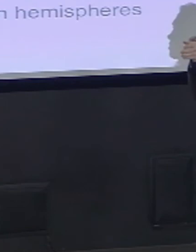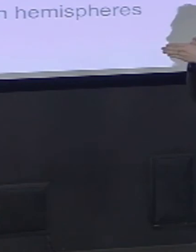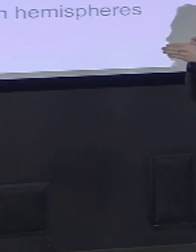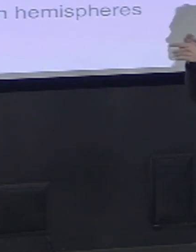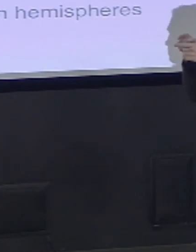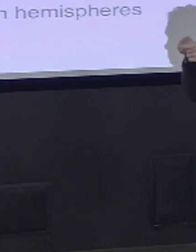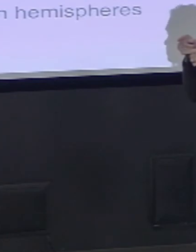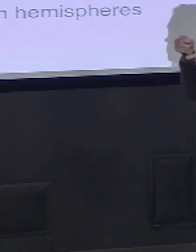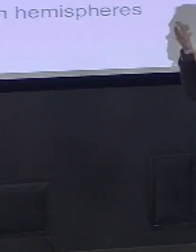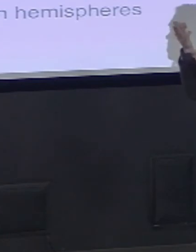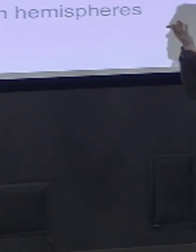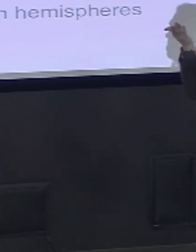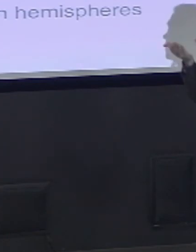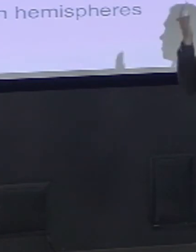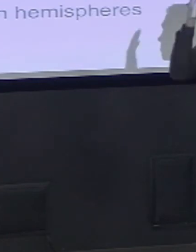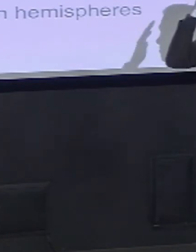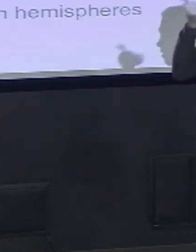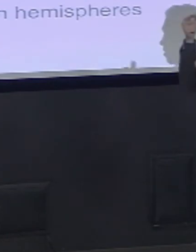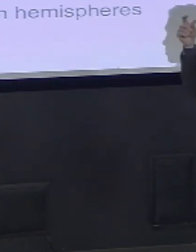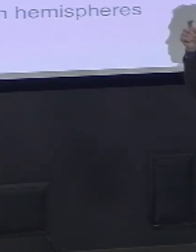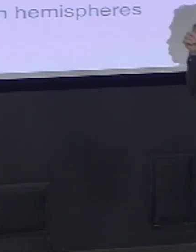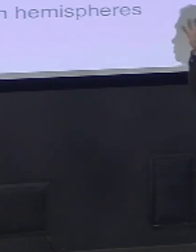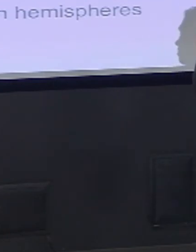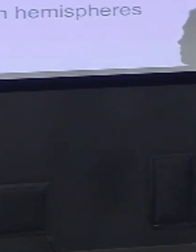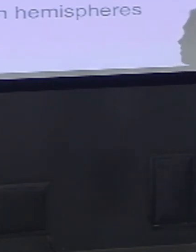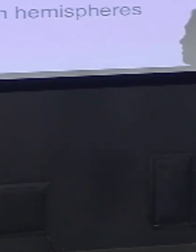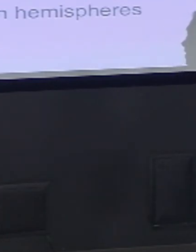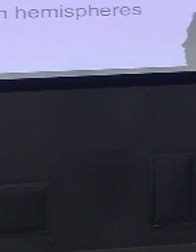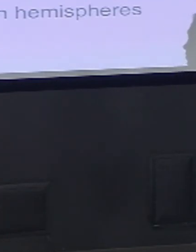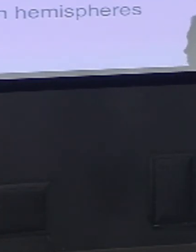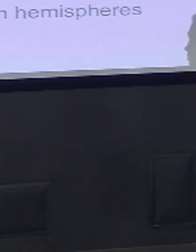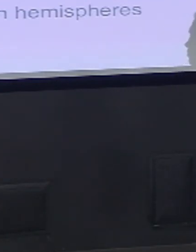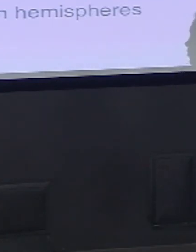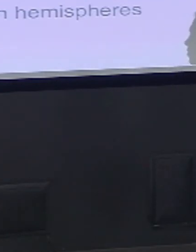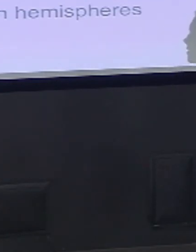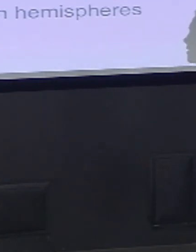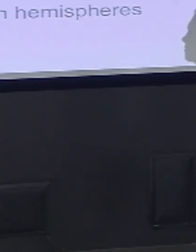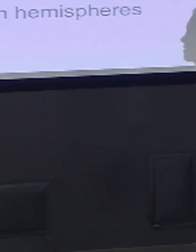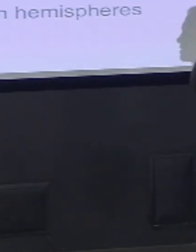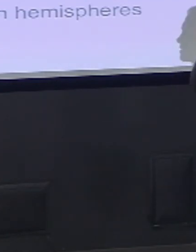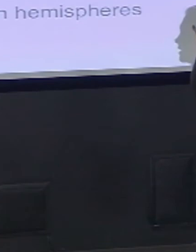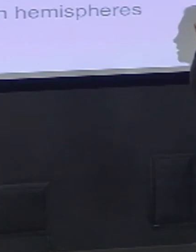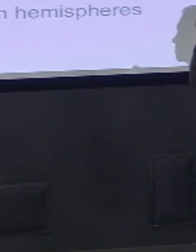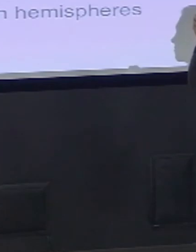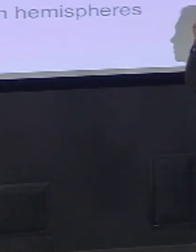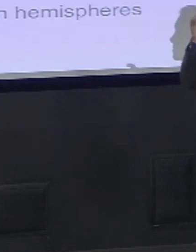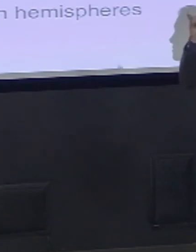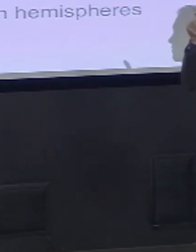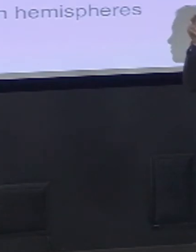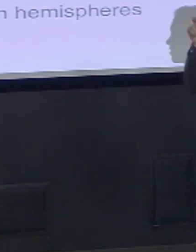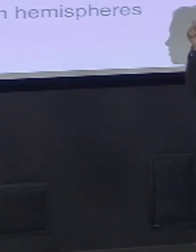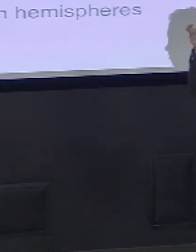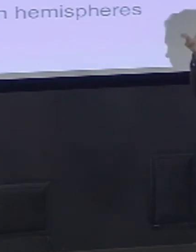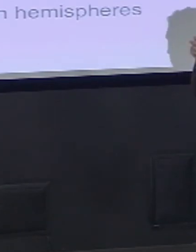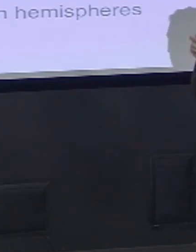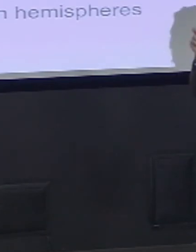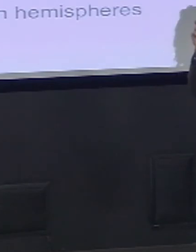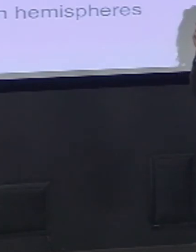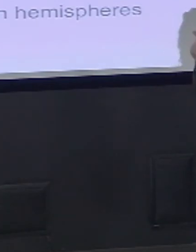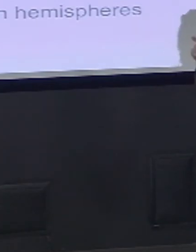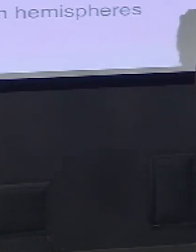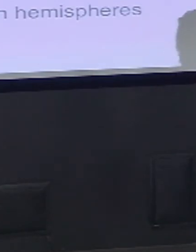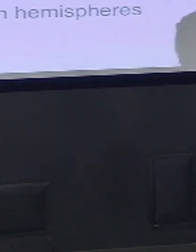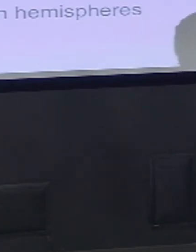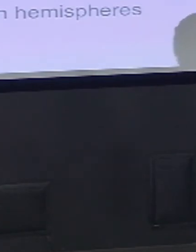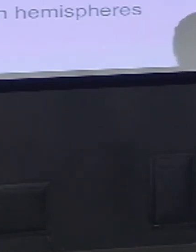a result of the fact that the brain lateralizes for words first and that that possibly is a result of